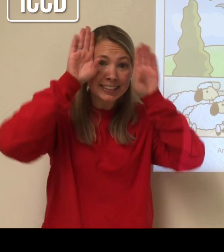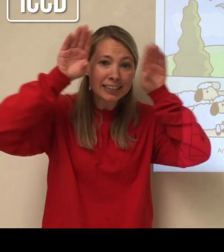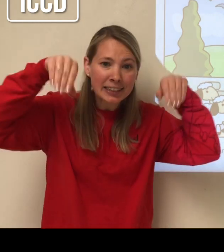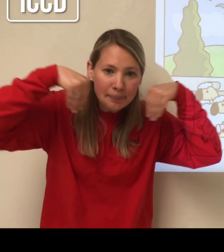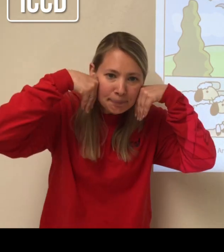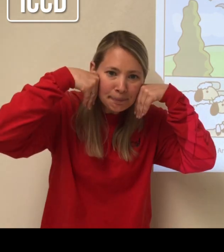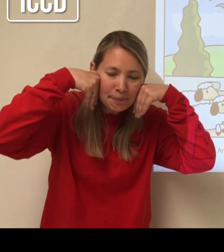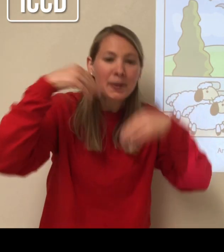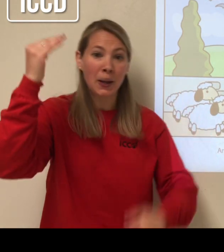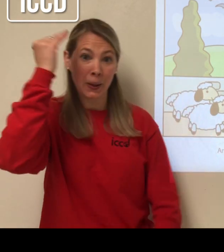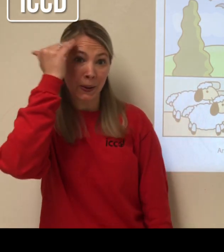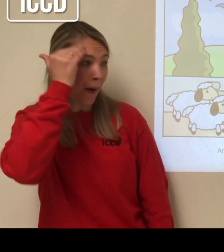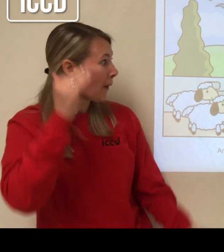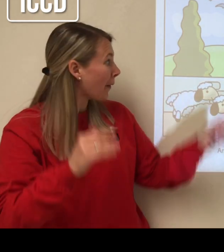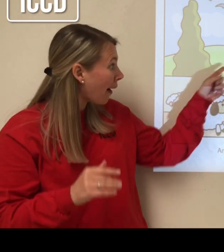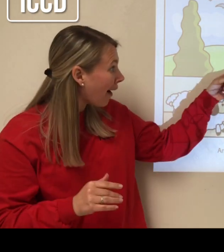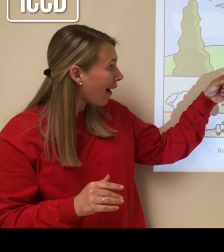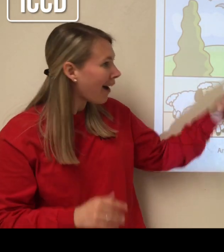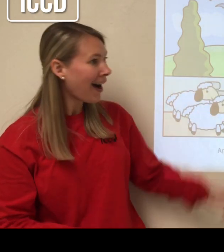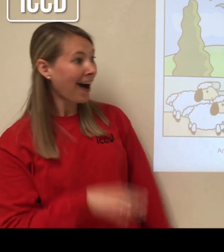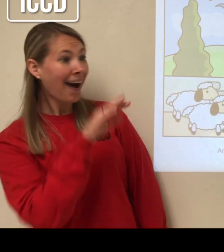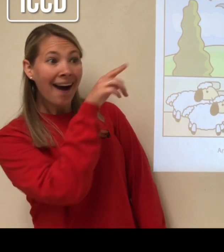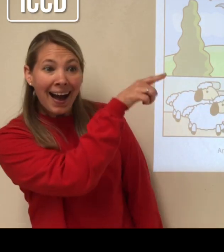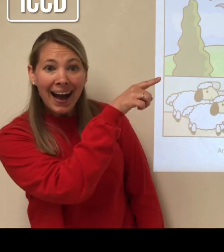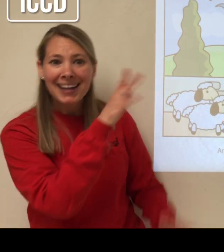It's Jesus, our shepherd.